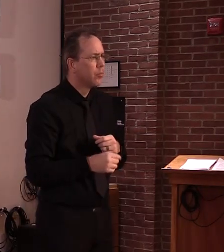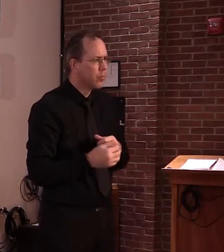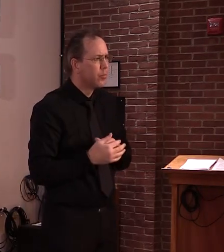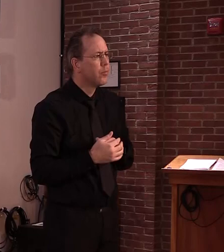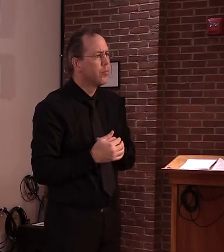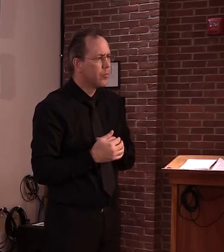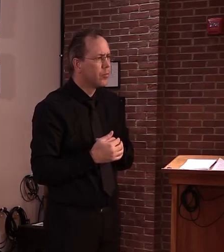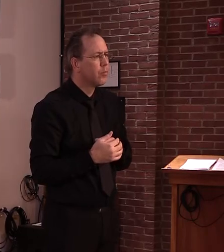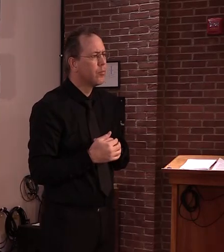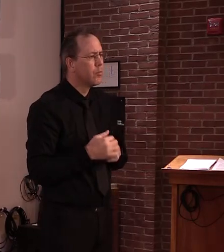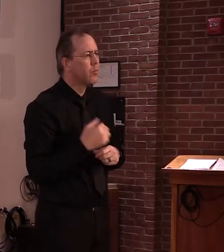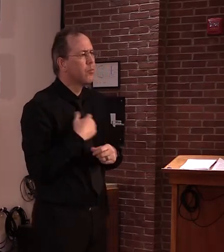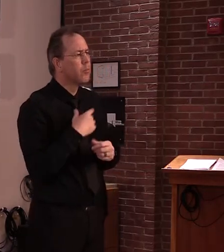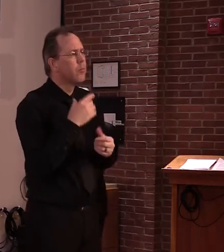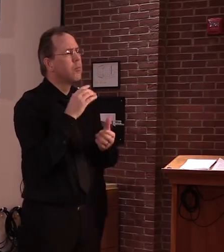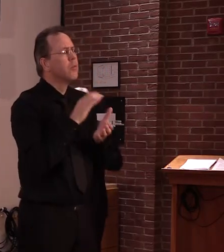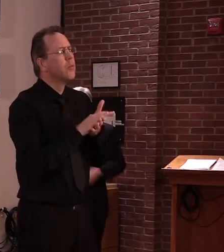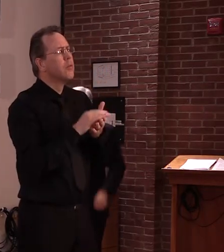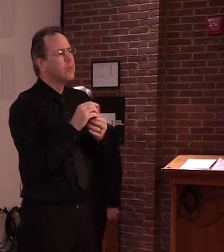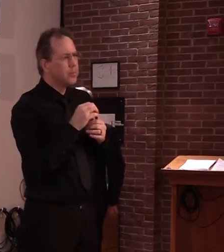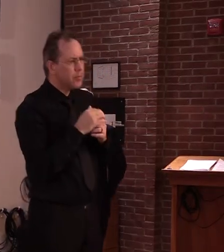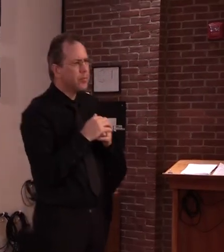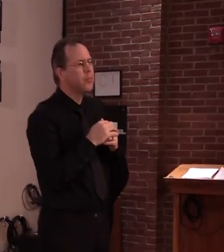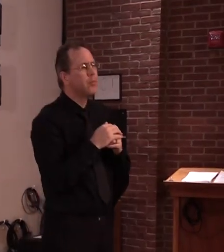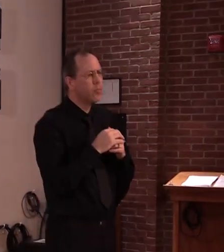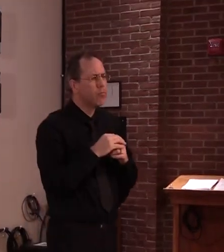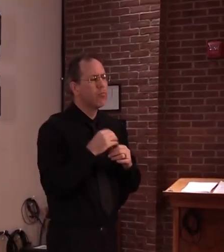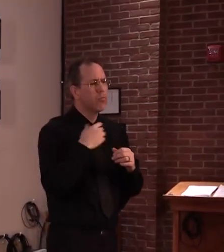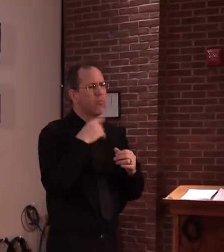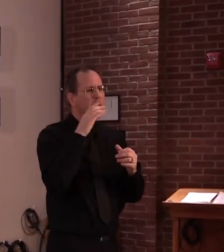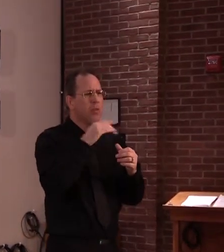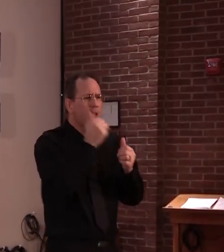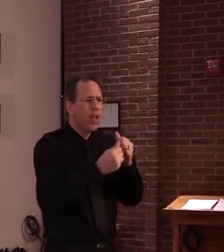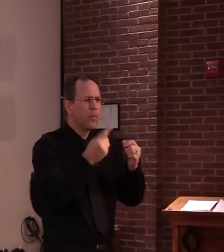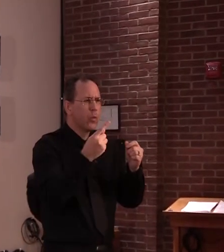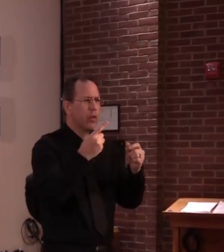positive in the state, but I'll let Dr. Levine answer first.